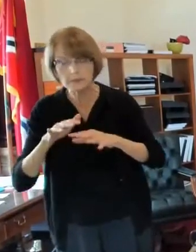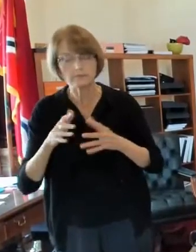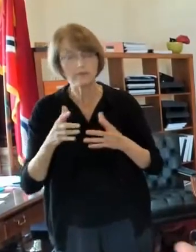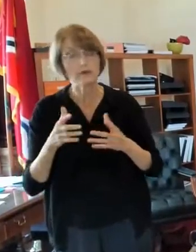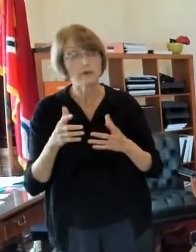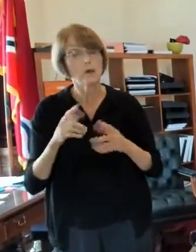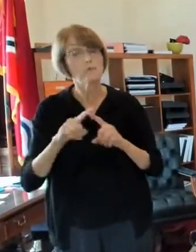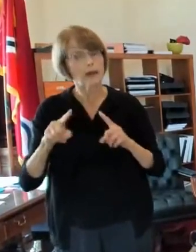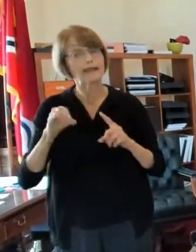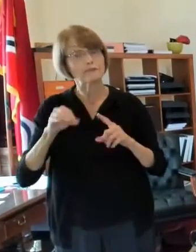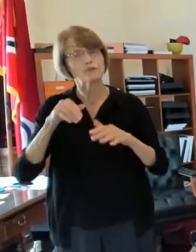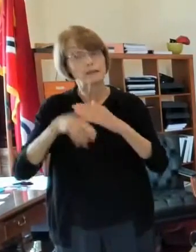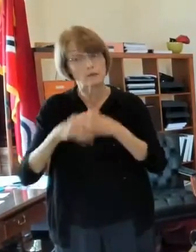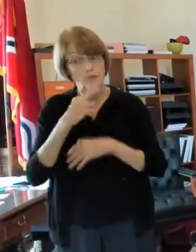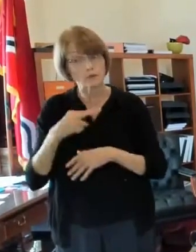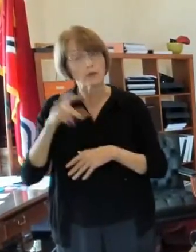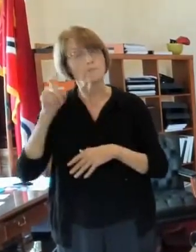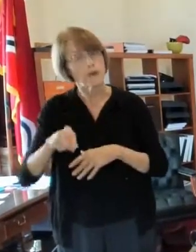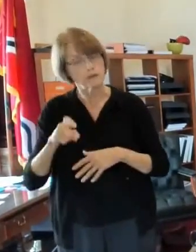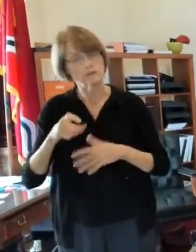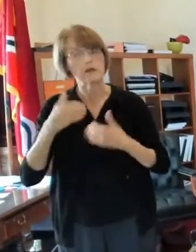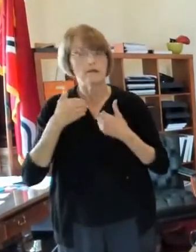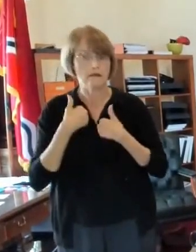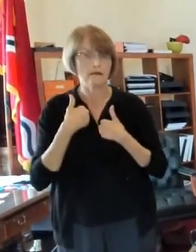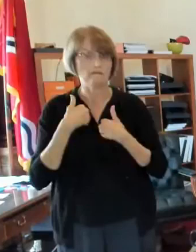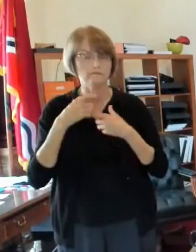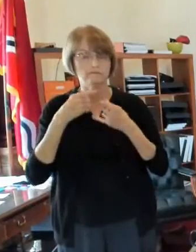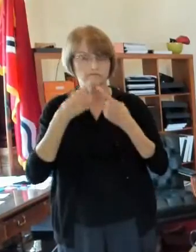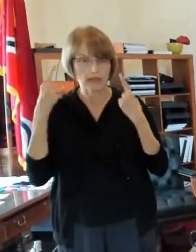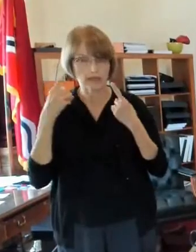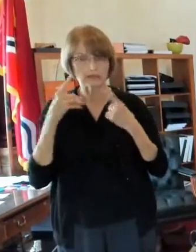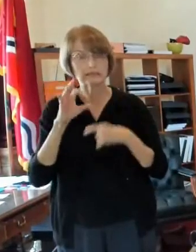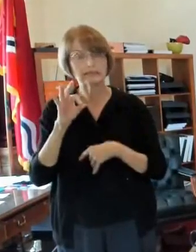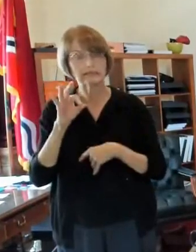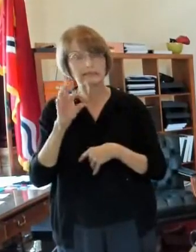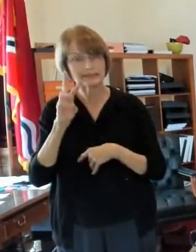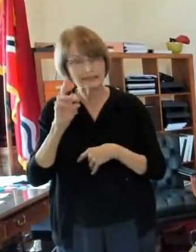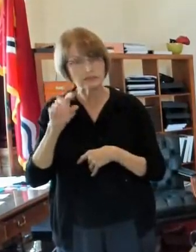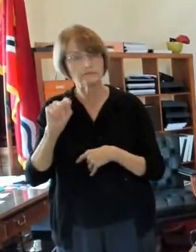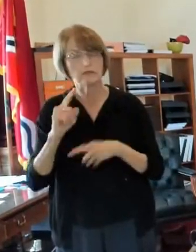to be six feet apart but uh they can still stay open